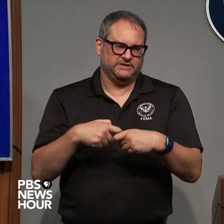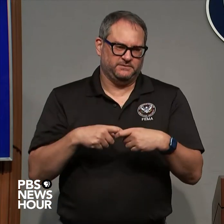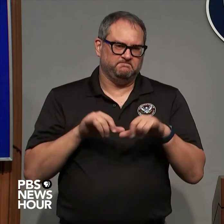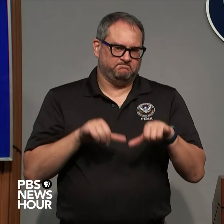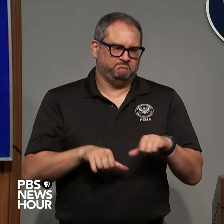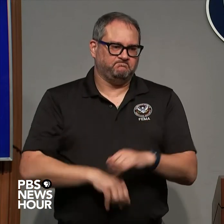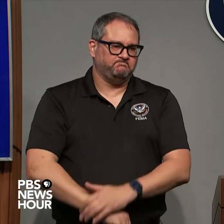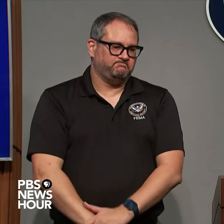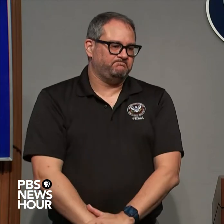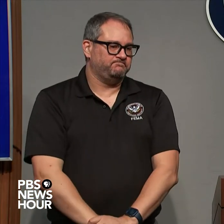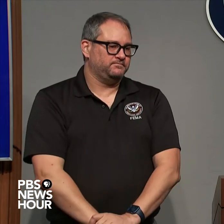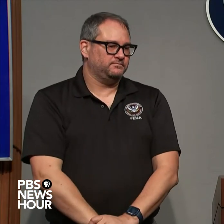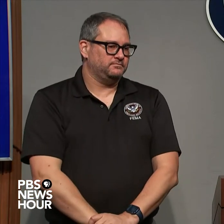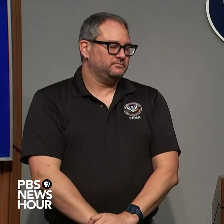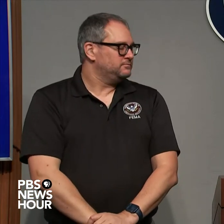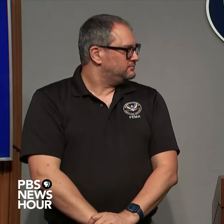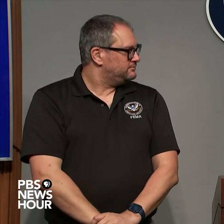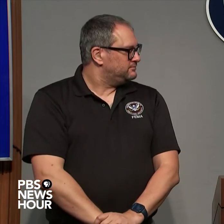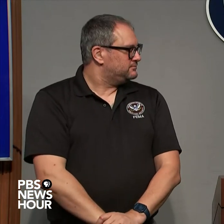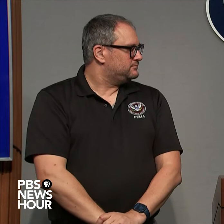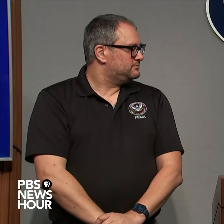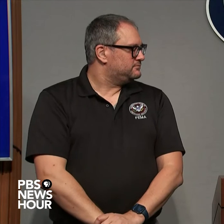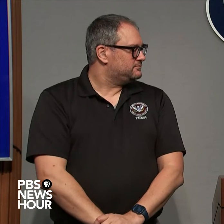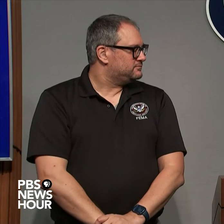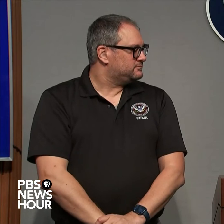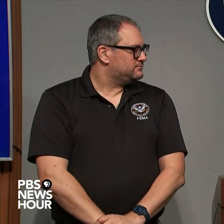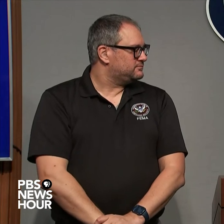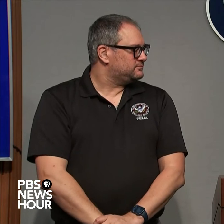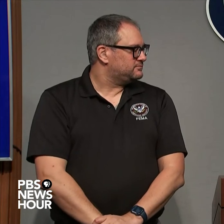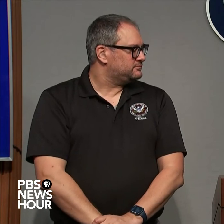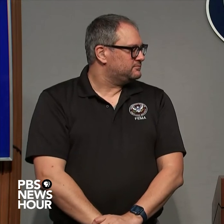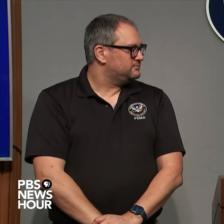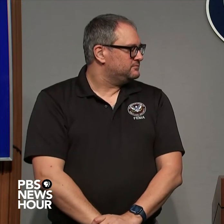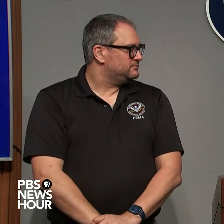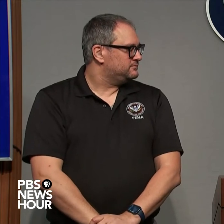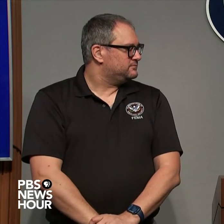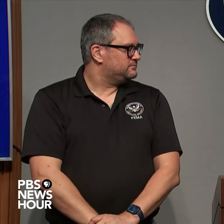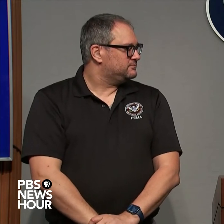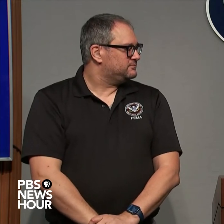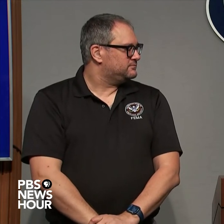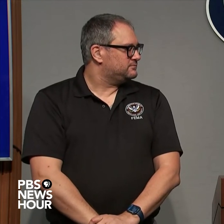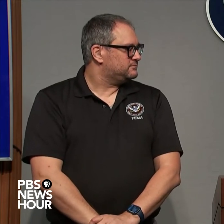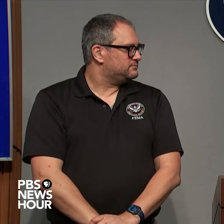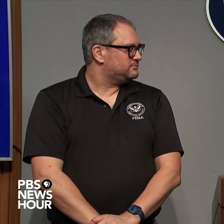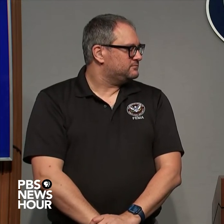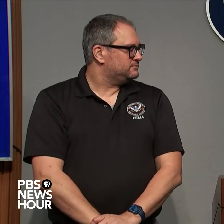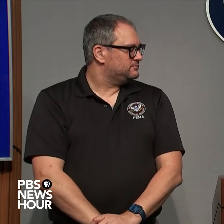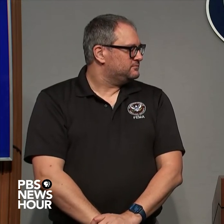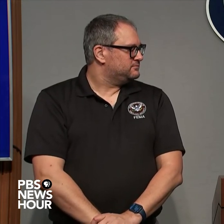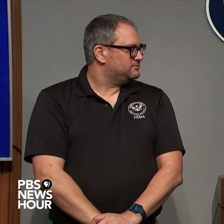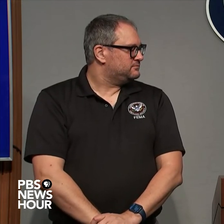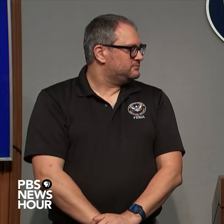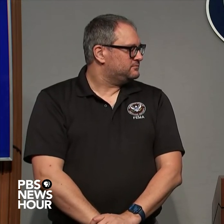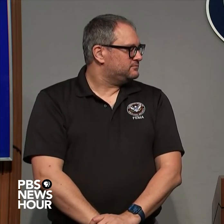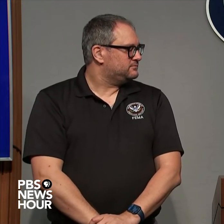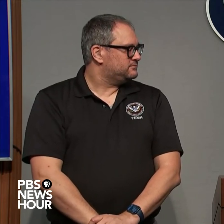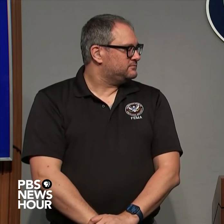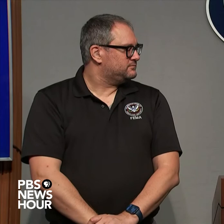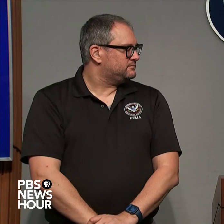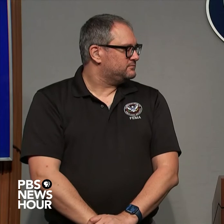primeramente el mensaje es que estén seguros si pueden descargar la aplicación reciban estas alertas de las condiciones del tiempo y también